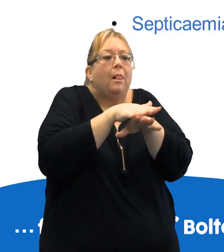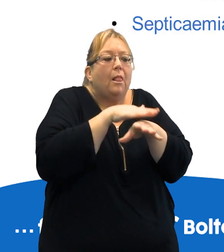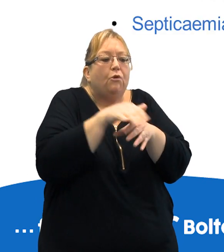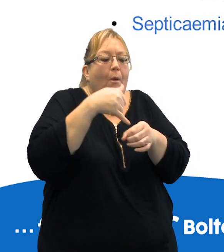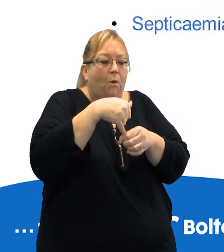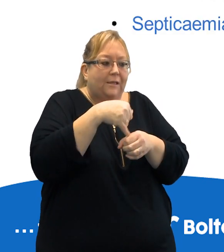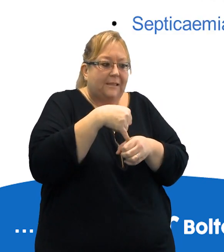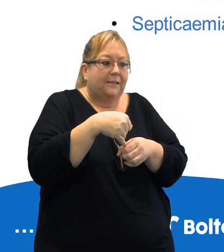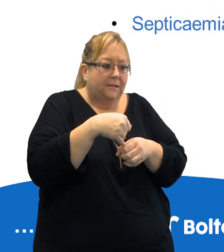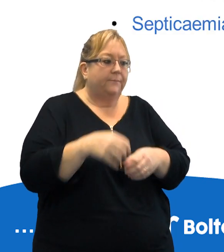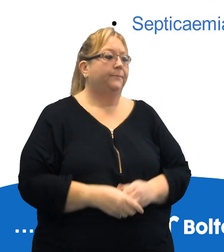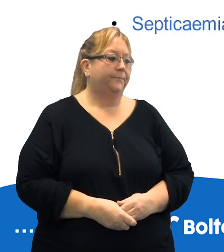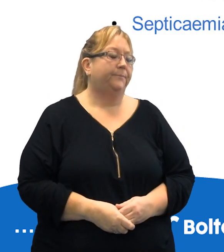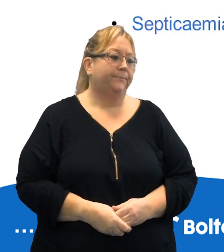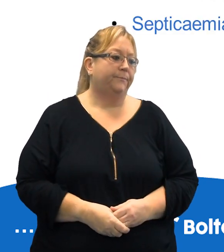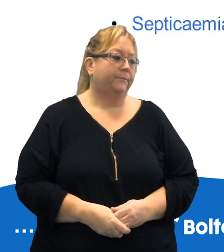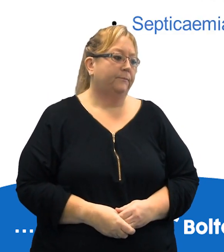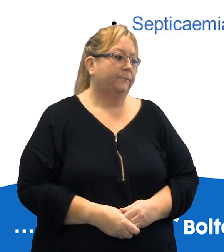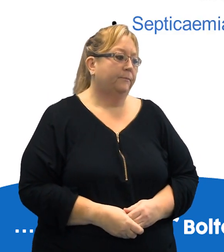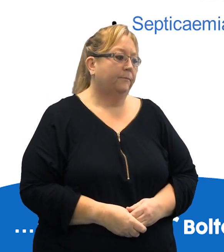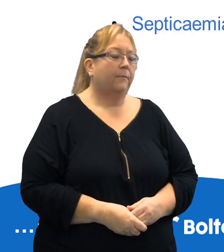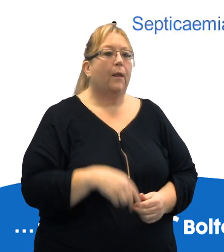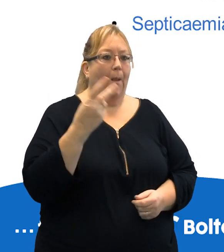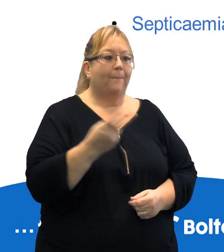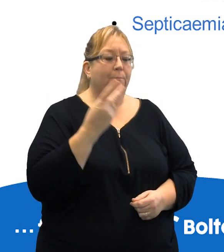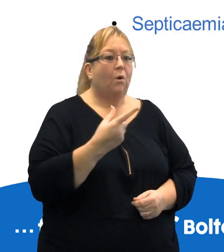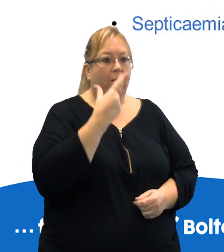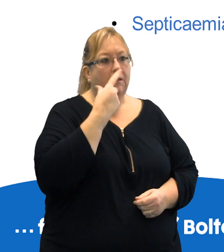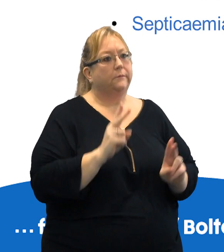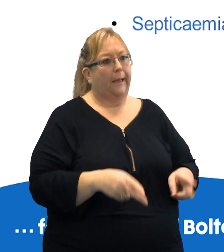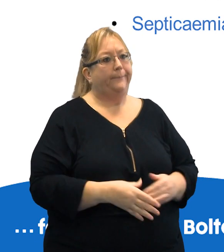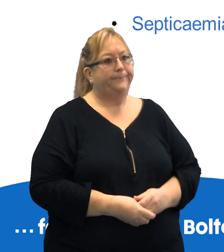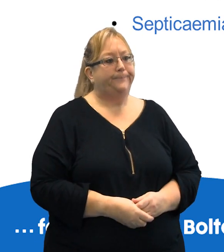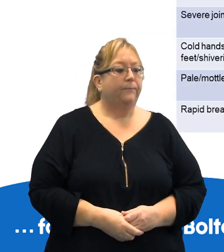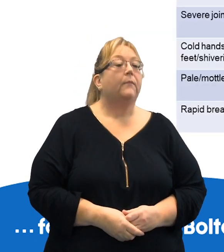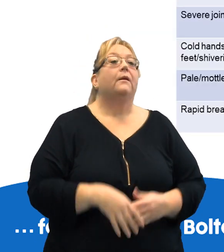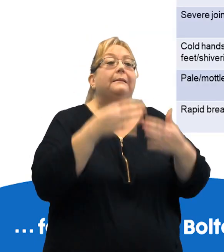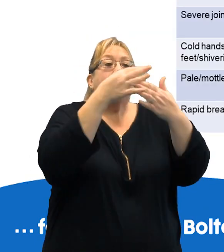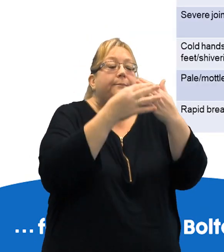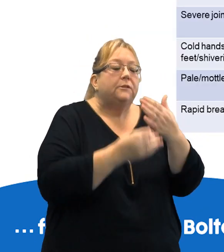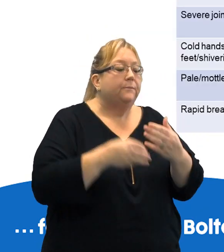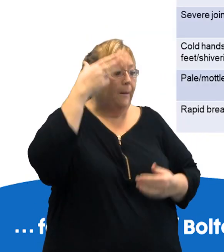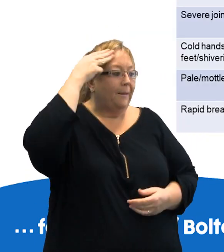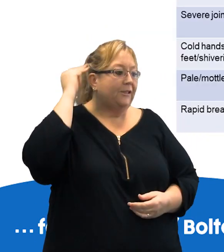septicaemia also known as blood poisoning. Both of these can kill. There are symptoms of meningitis and